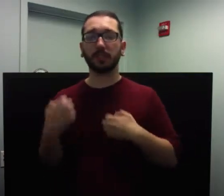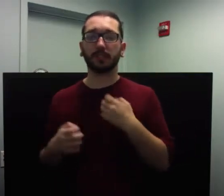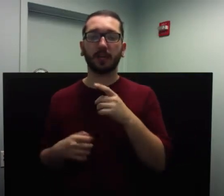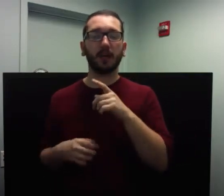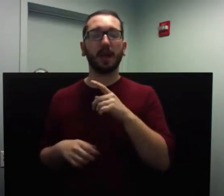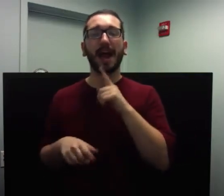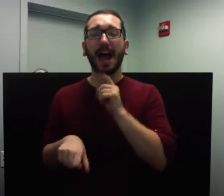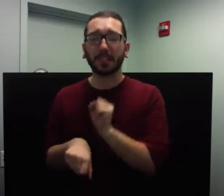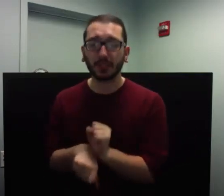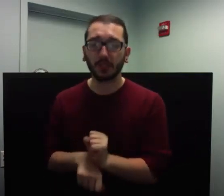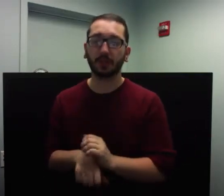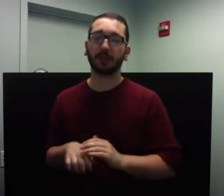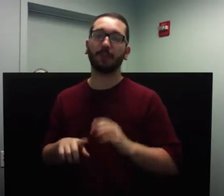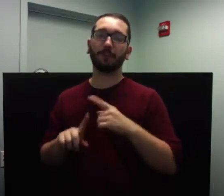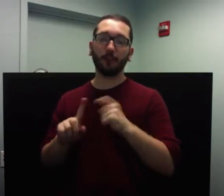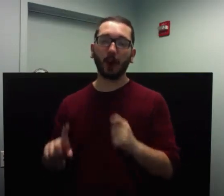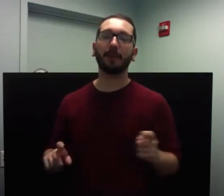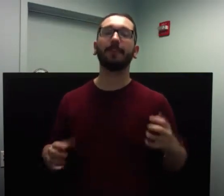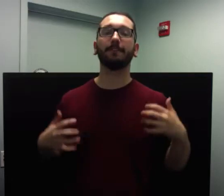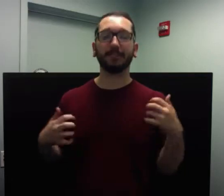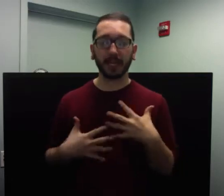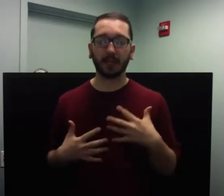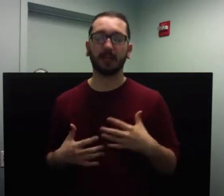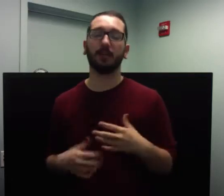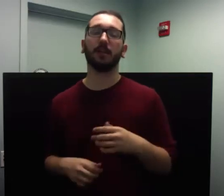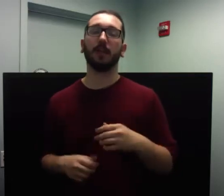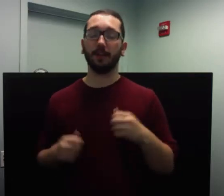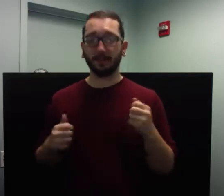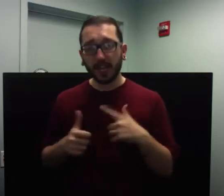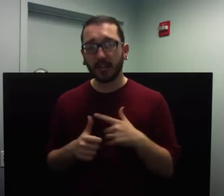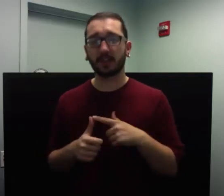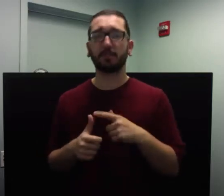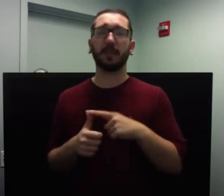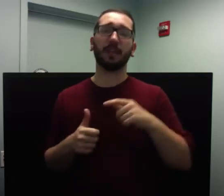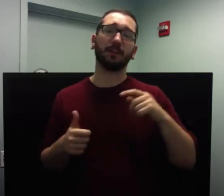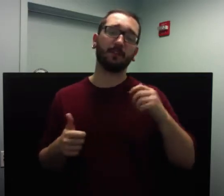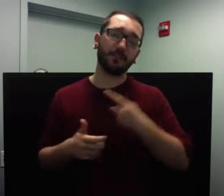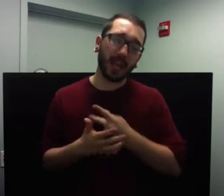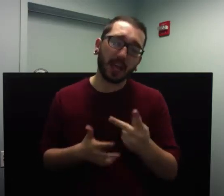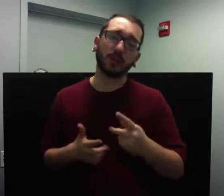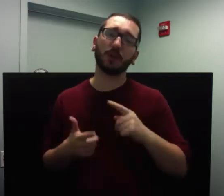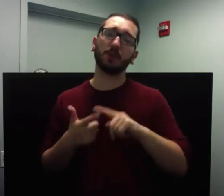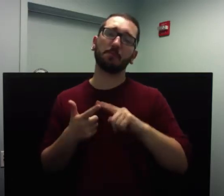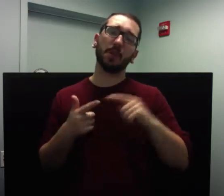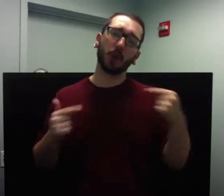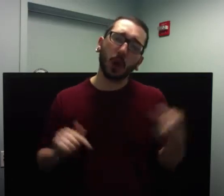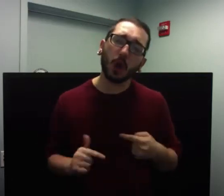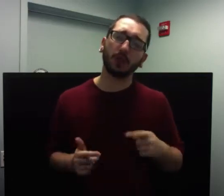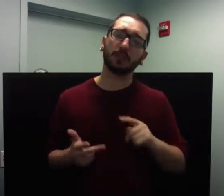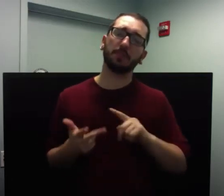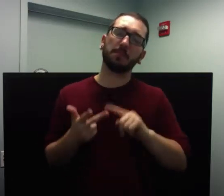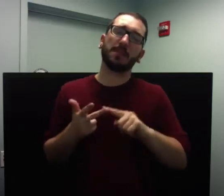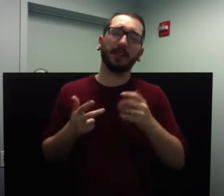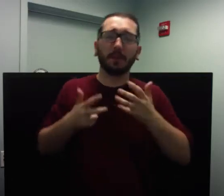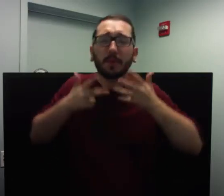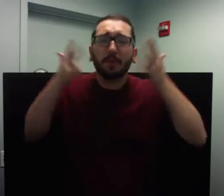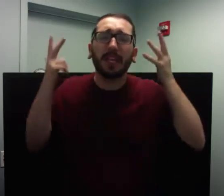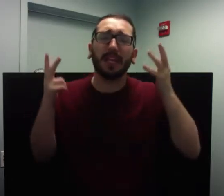in fear. Fear of failure, fear of being hurt, fear of being humiliated, fear of not having enough